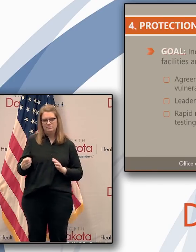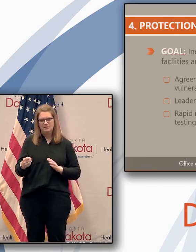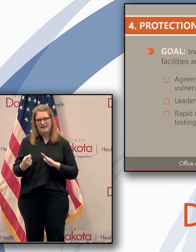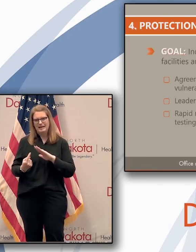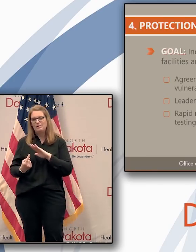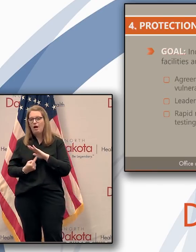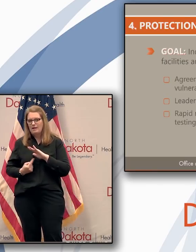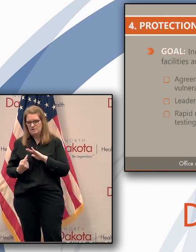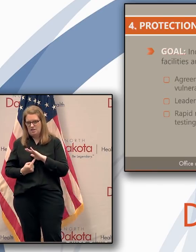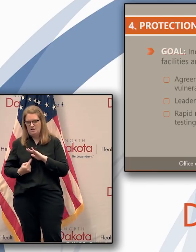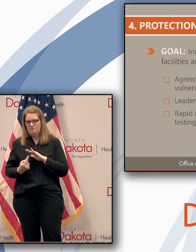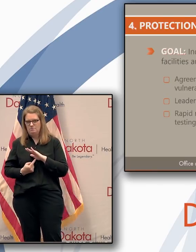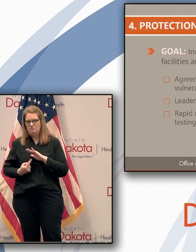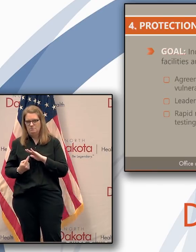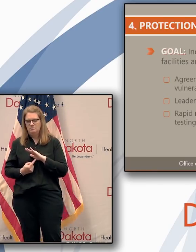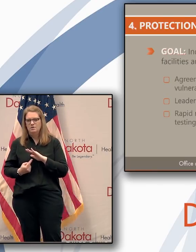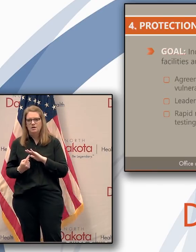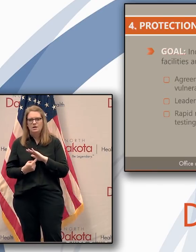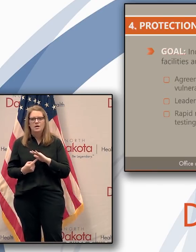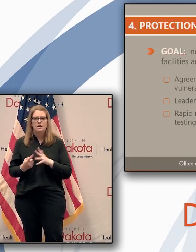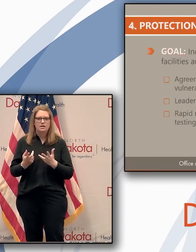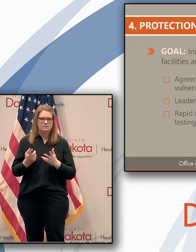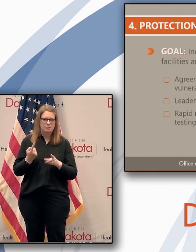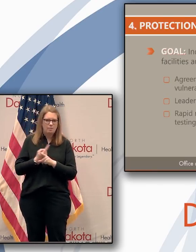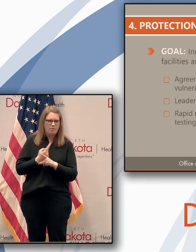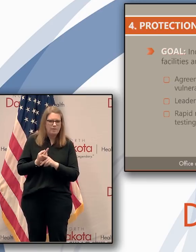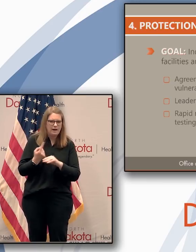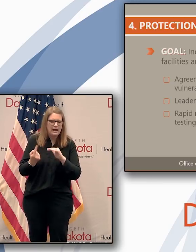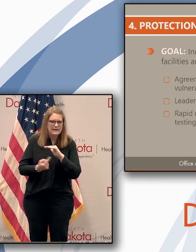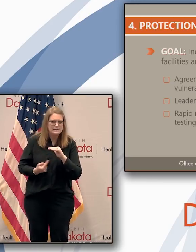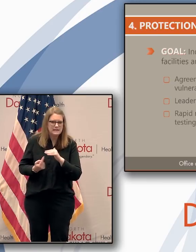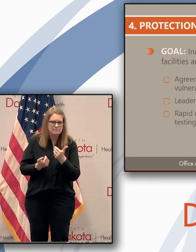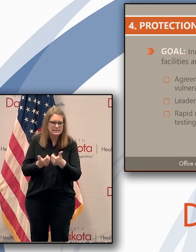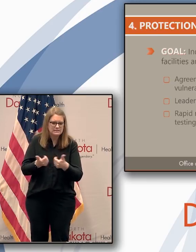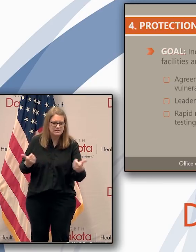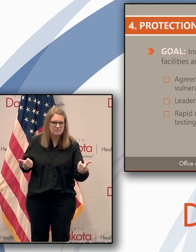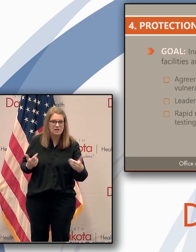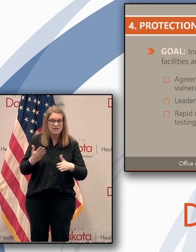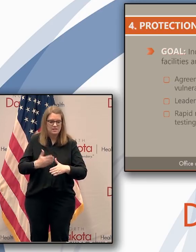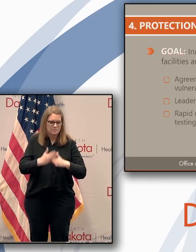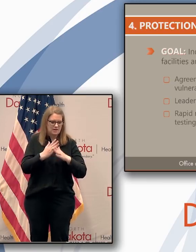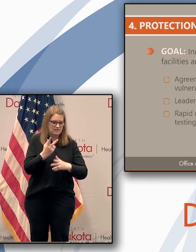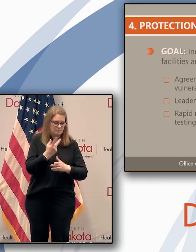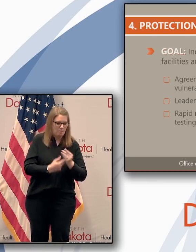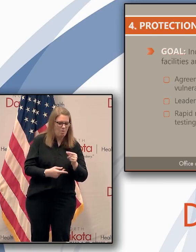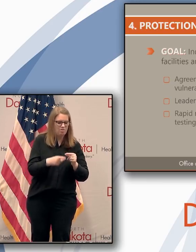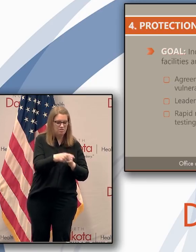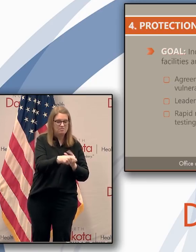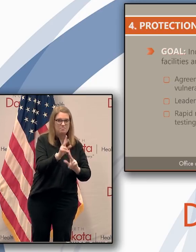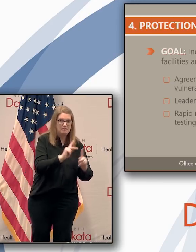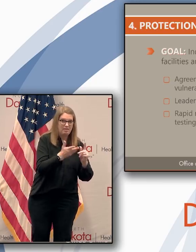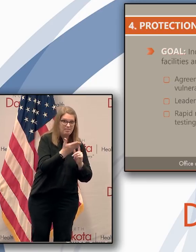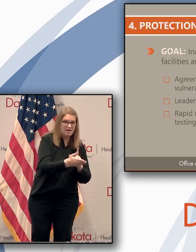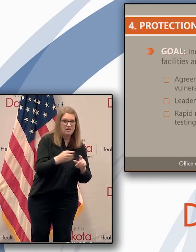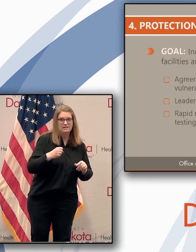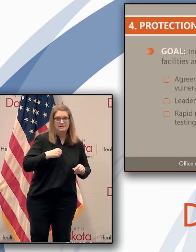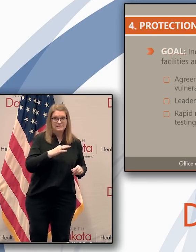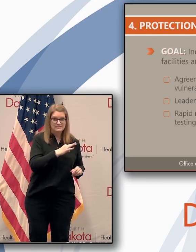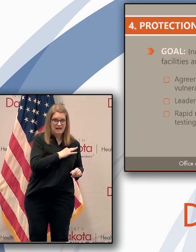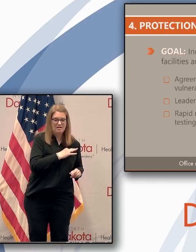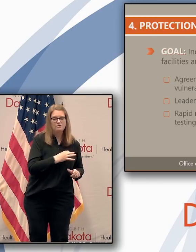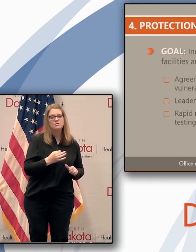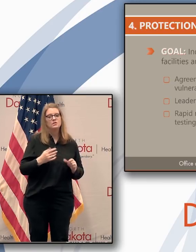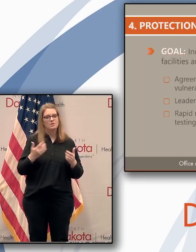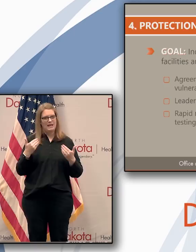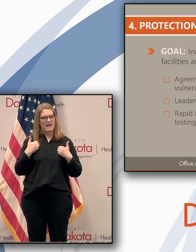negatives. again, trying to create appropriate isolation and separation that protects both the residents and the staff. We have enough space to